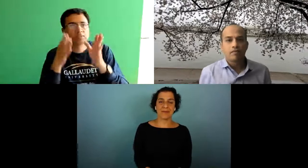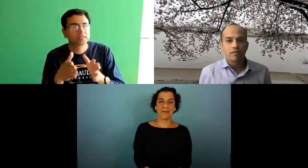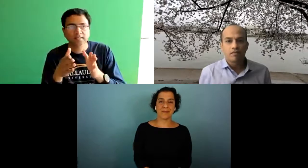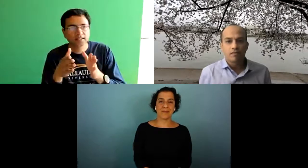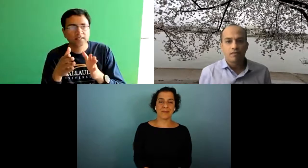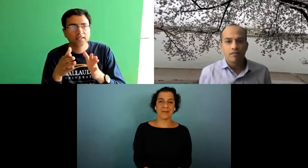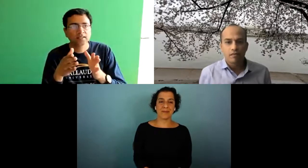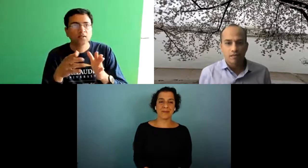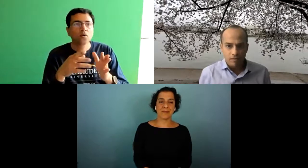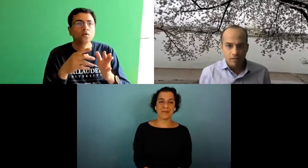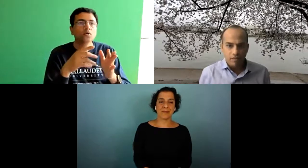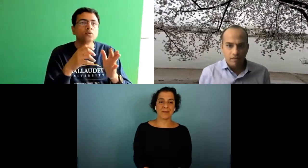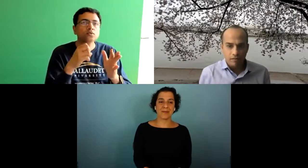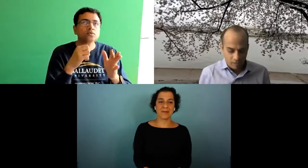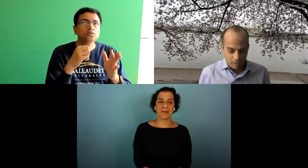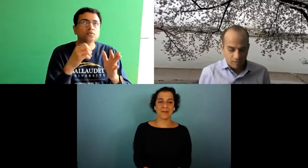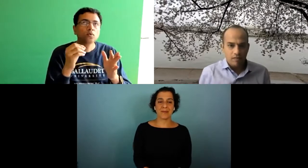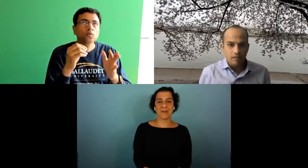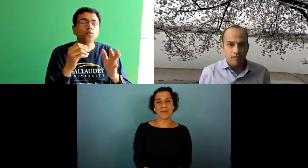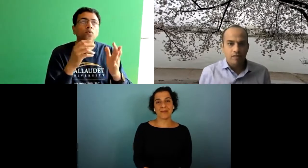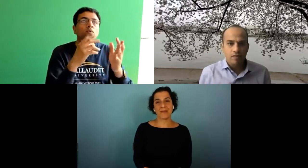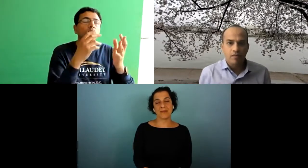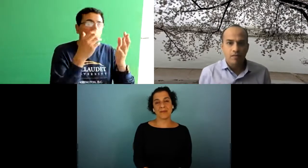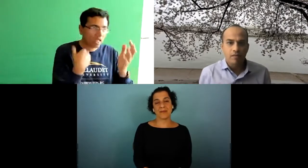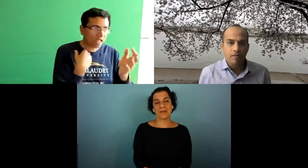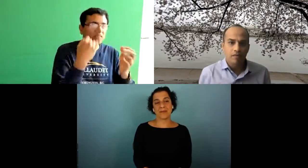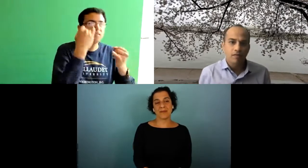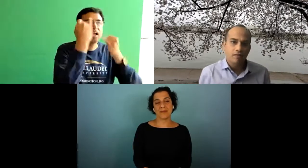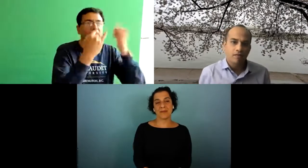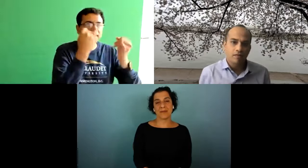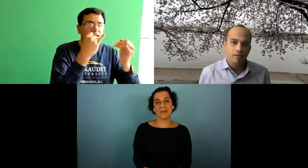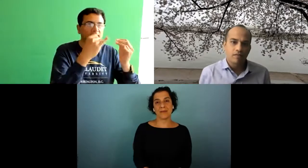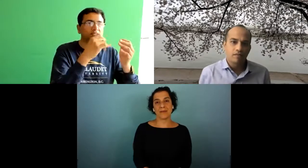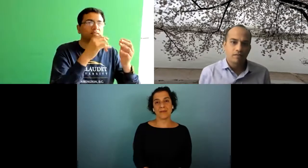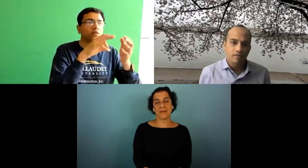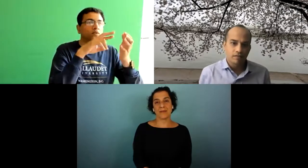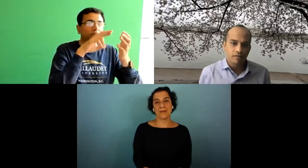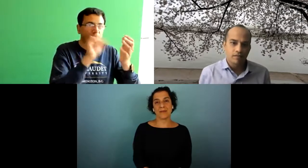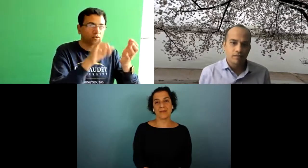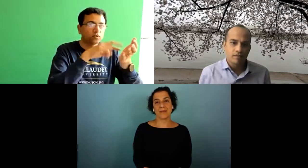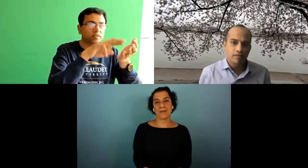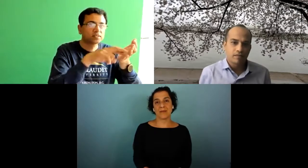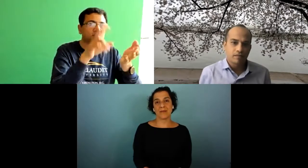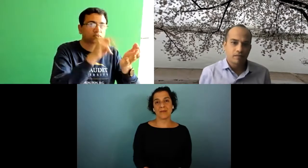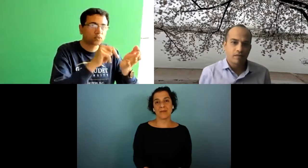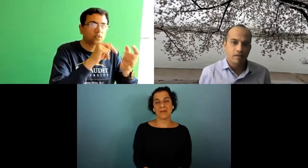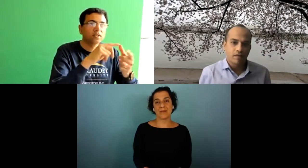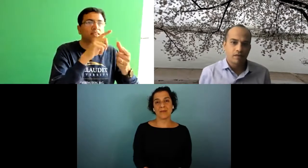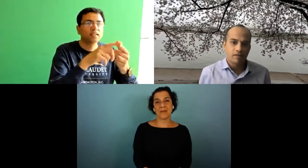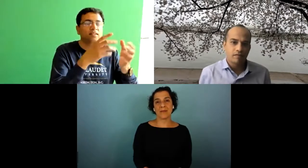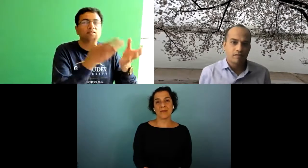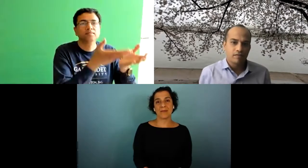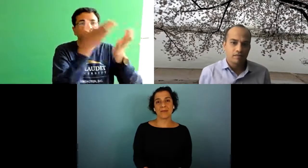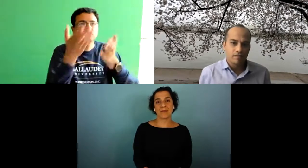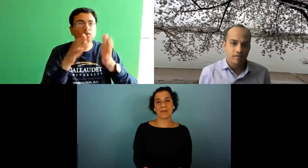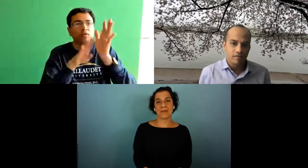research though isn't about the end user so you could have an idea that